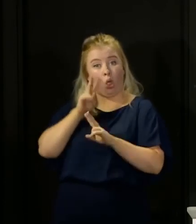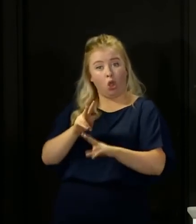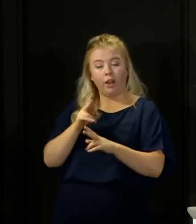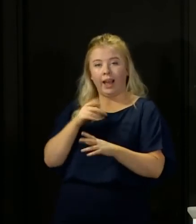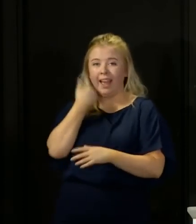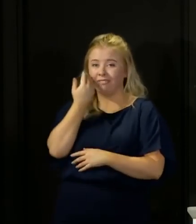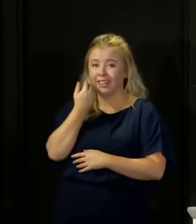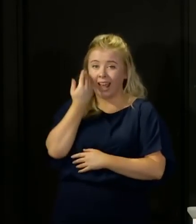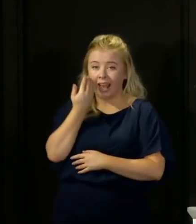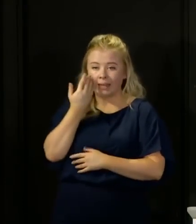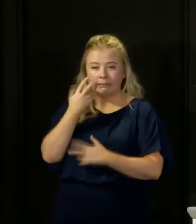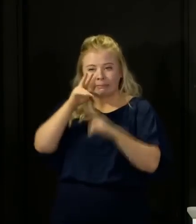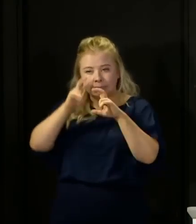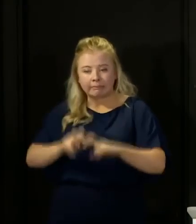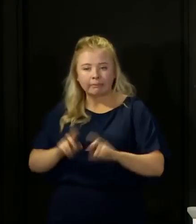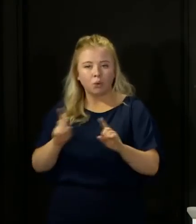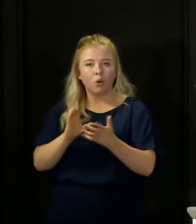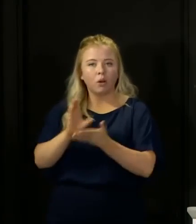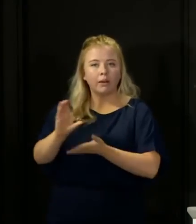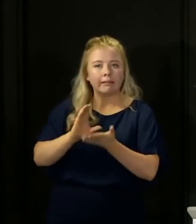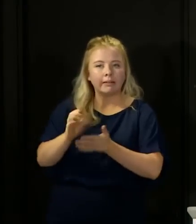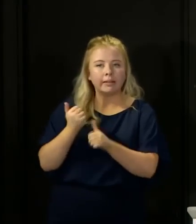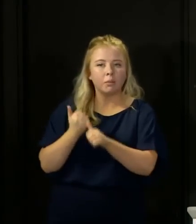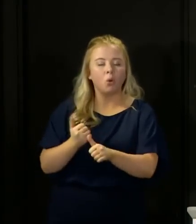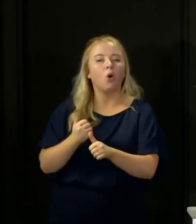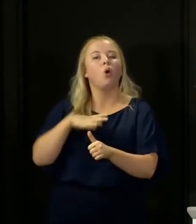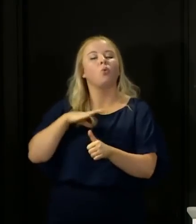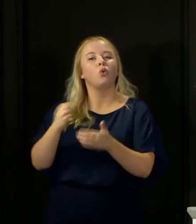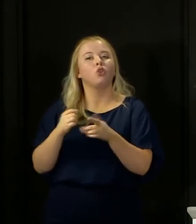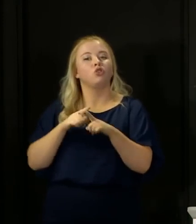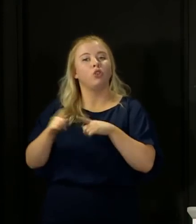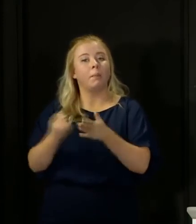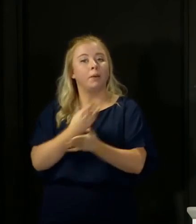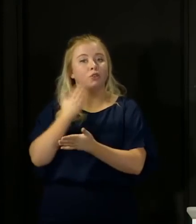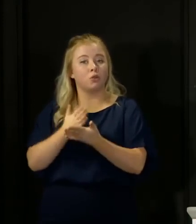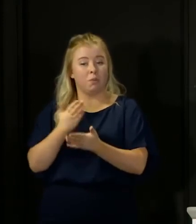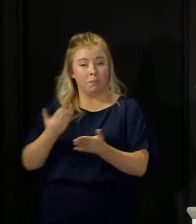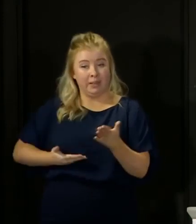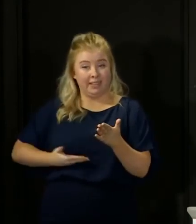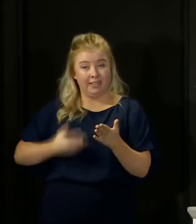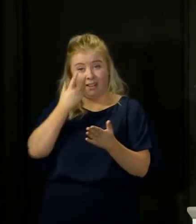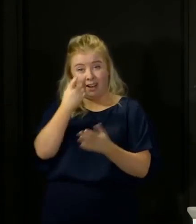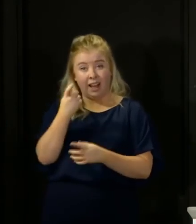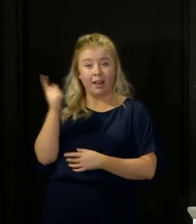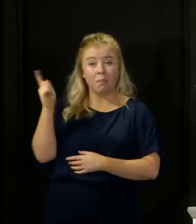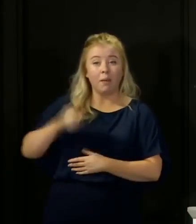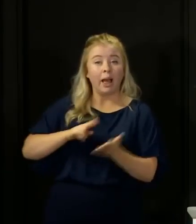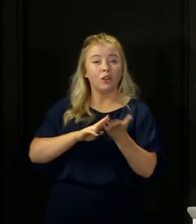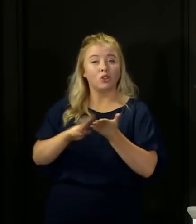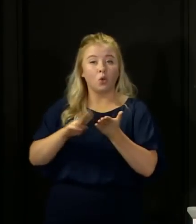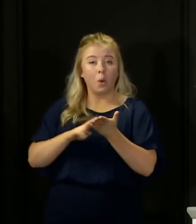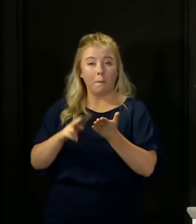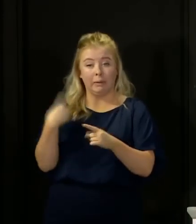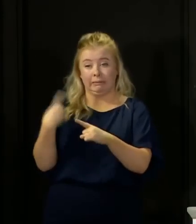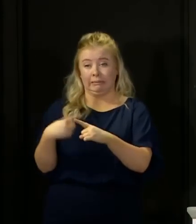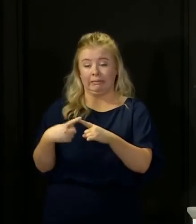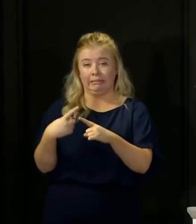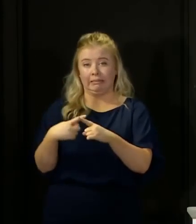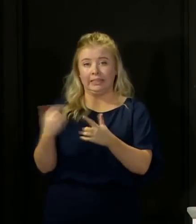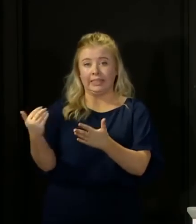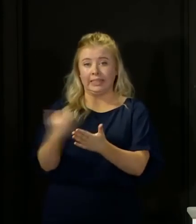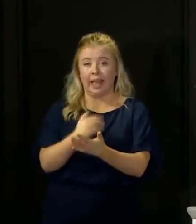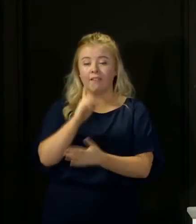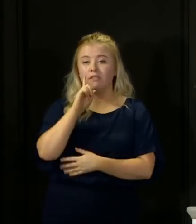basis. Of course, we want to try to get businesses operating as close to normal as possible, as quickly as possible, but again, that will be